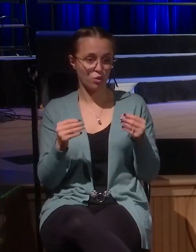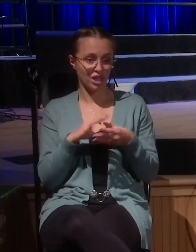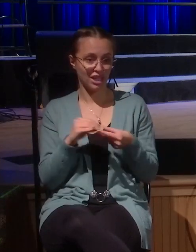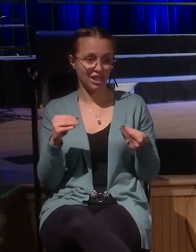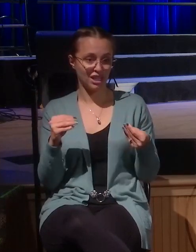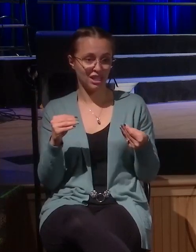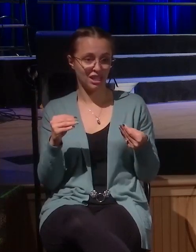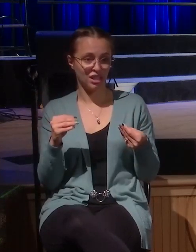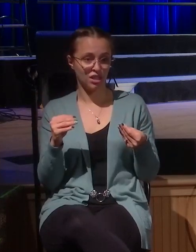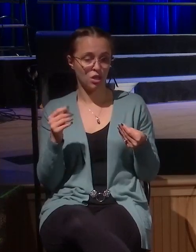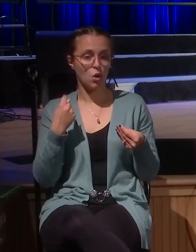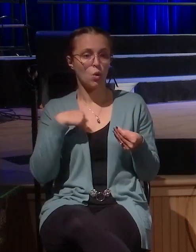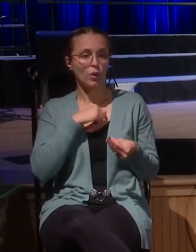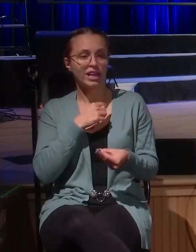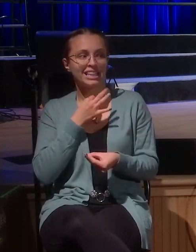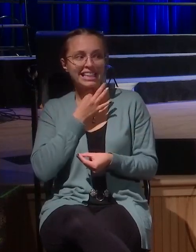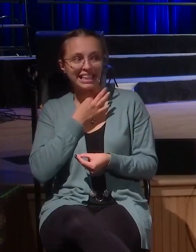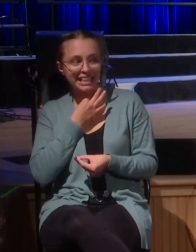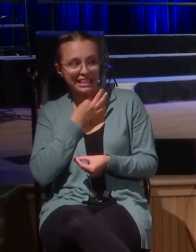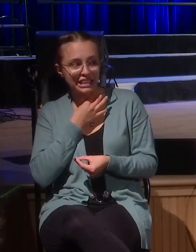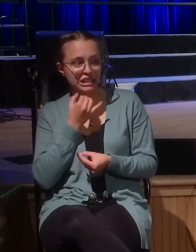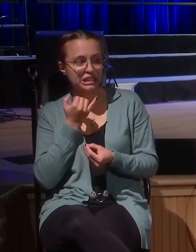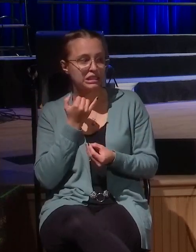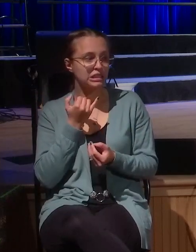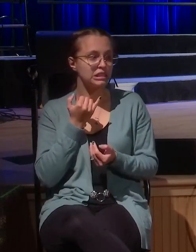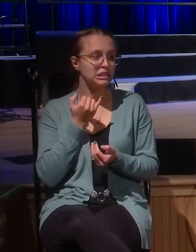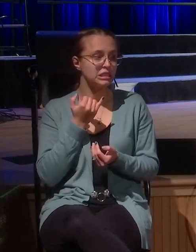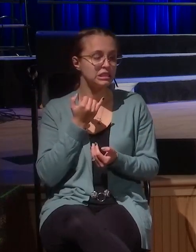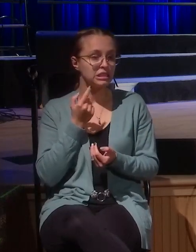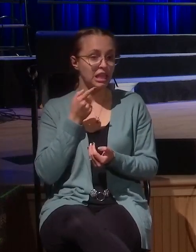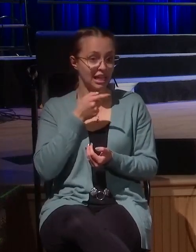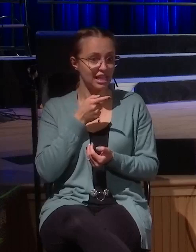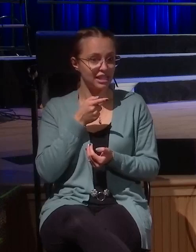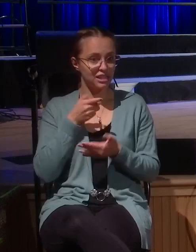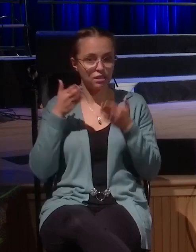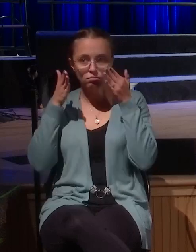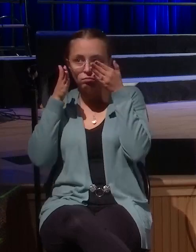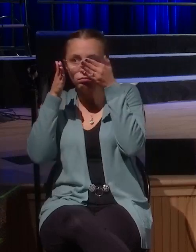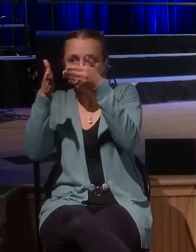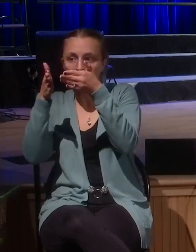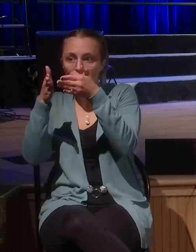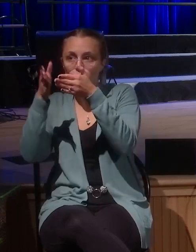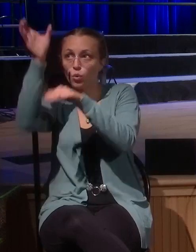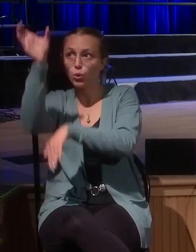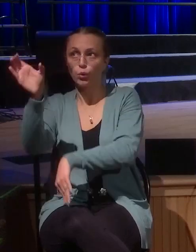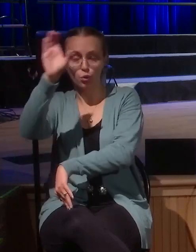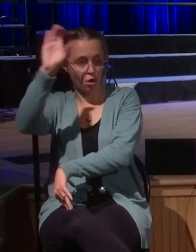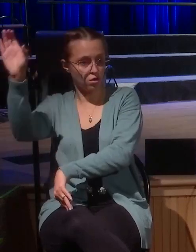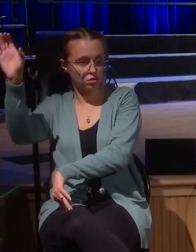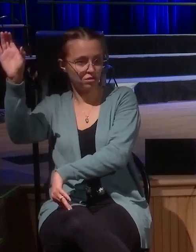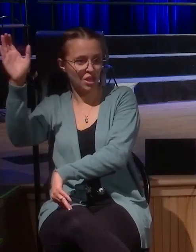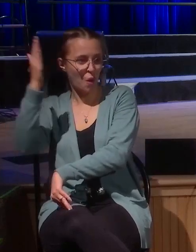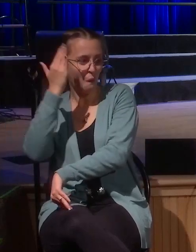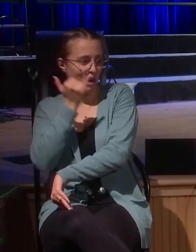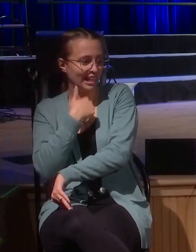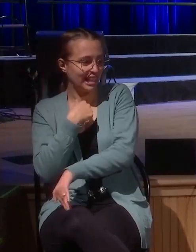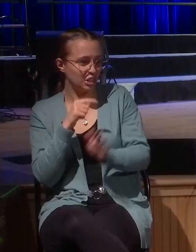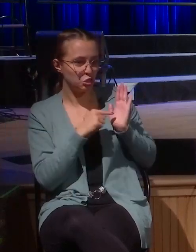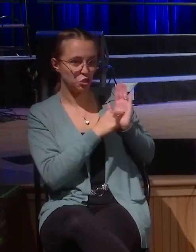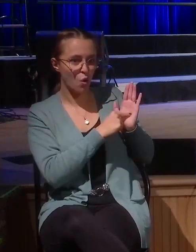we're wondering this whole time if he's heading resolutely towards the cross, why did he show us this story? Why did he stop? Why did he spend time